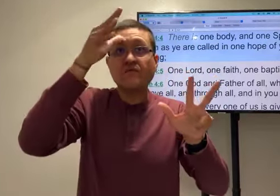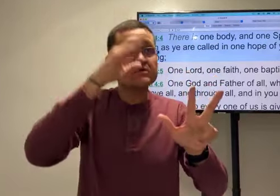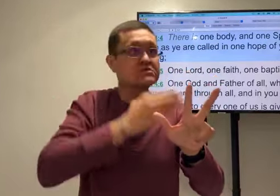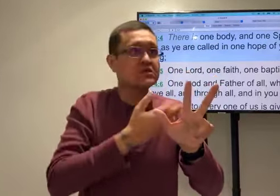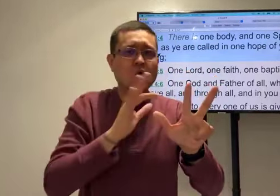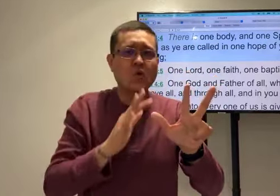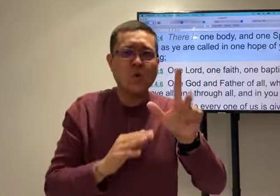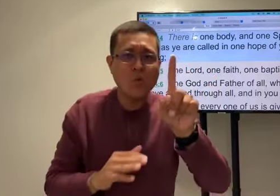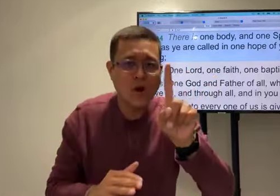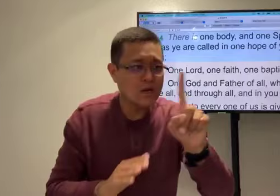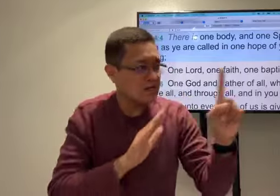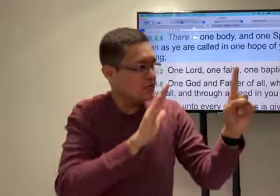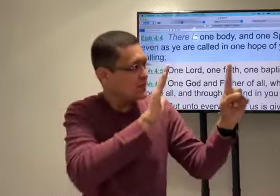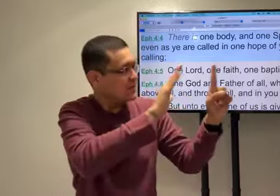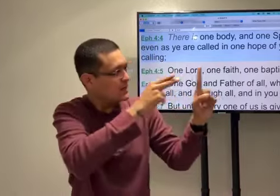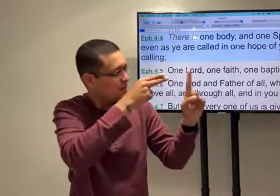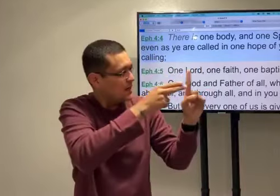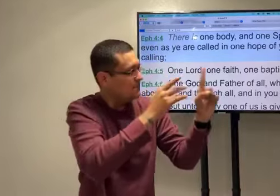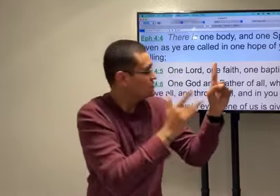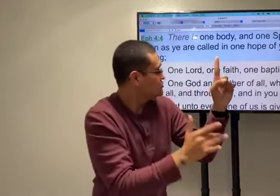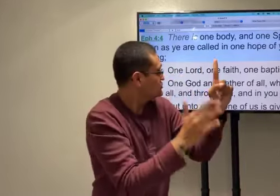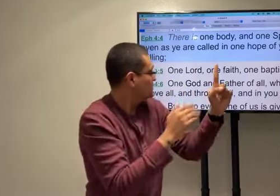One name. Not three. One.